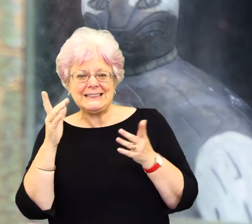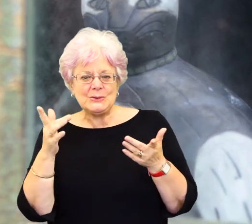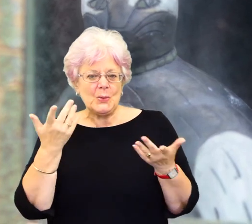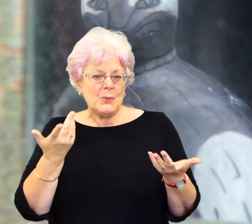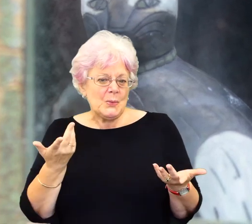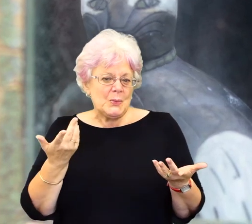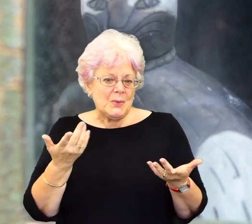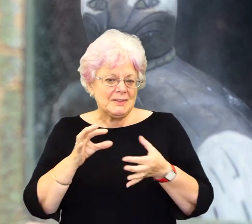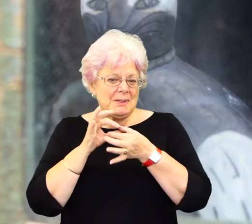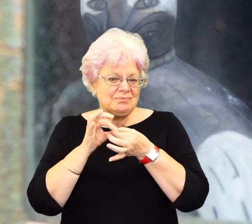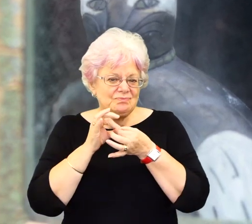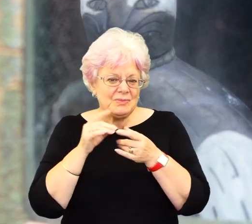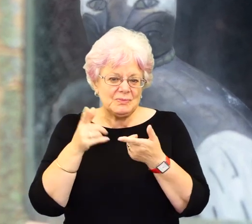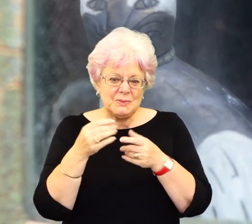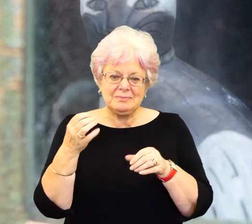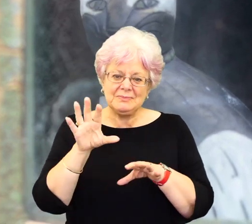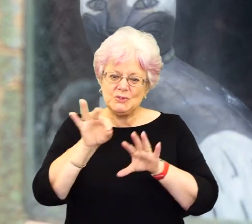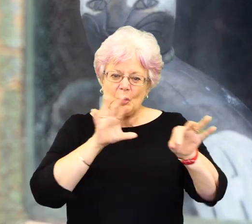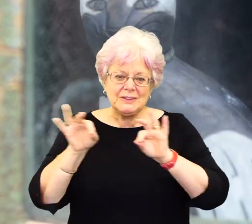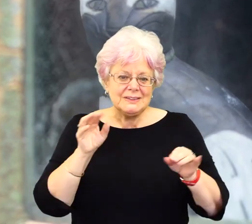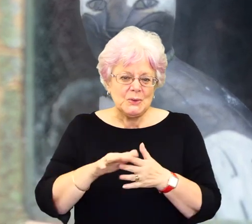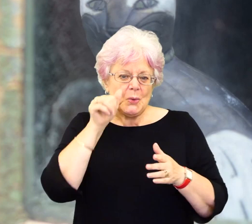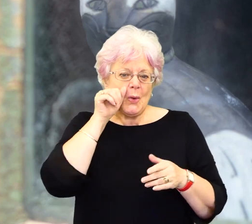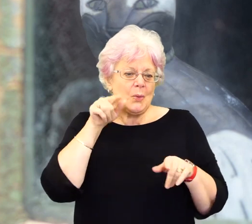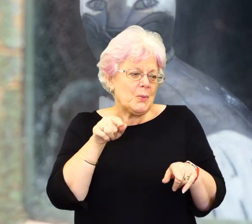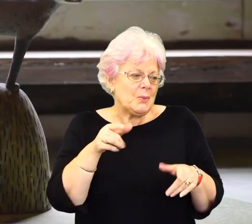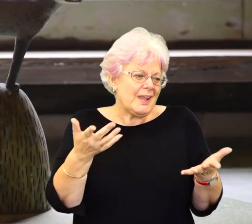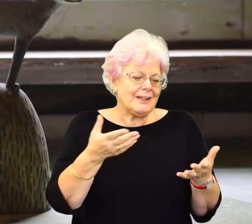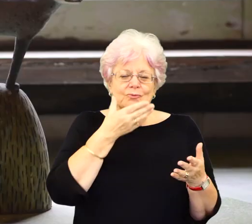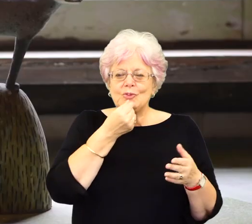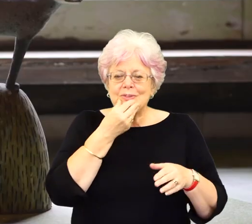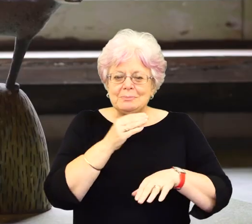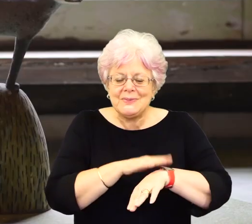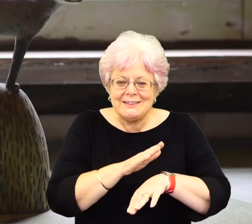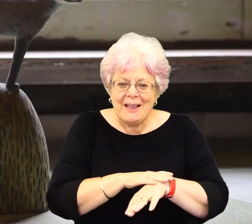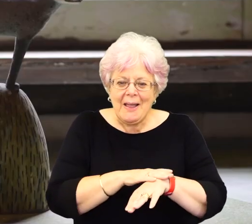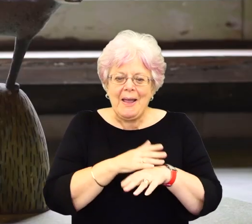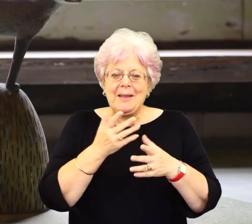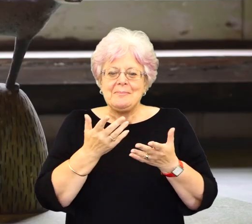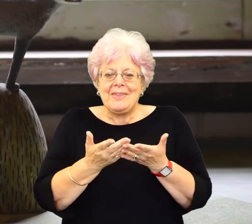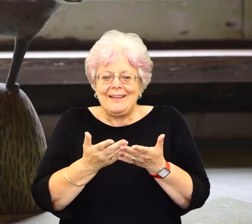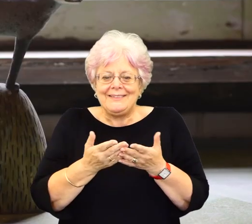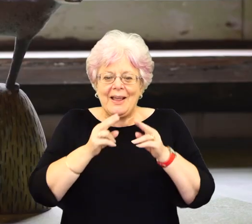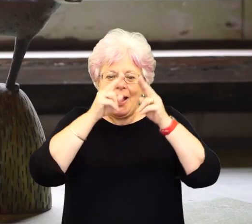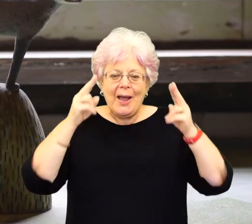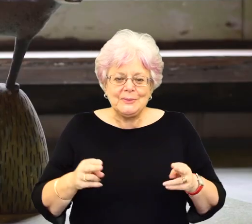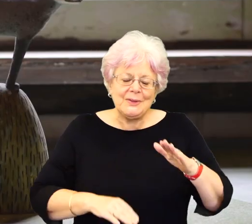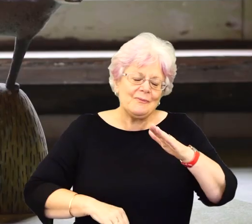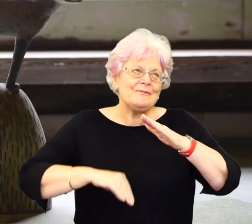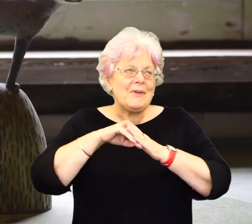so, so, so she made toys for, I don't, you know, there as well for Christmas time and things. So house was always full of